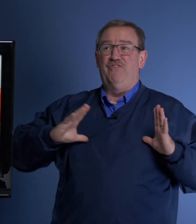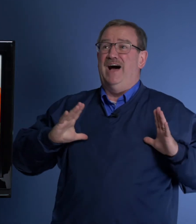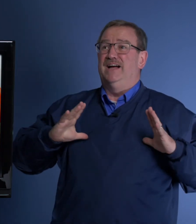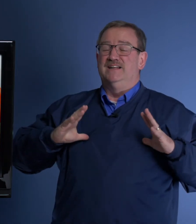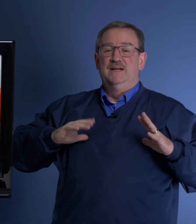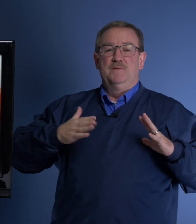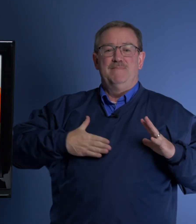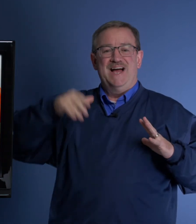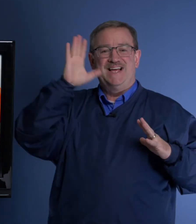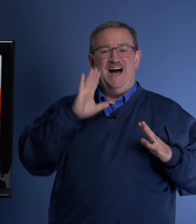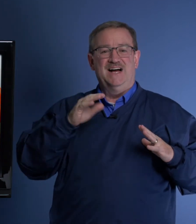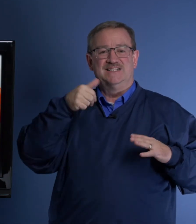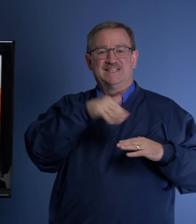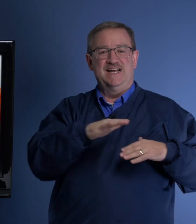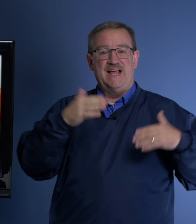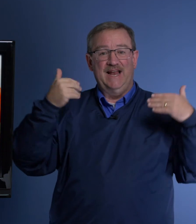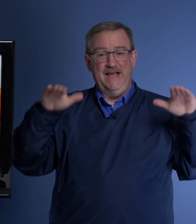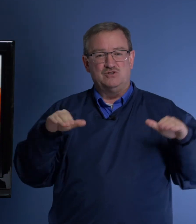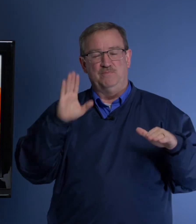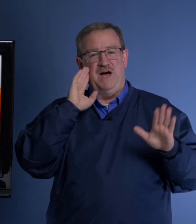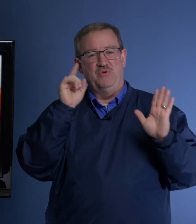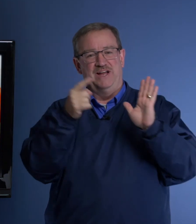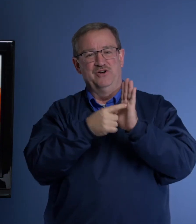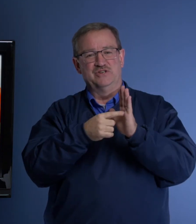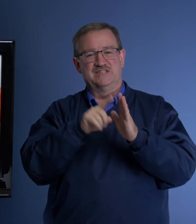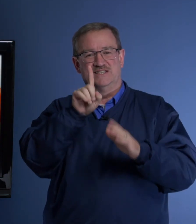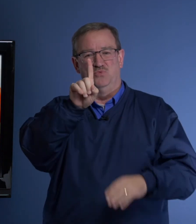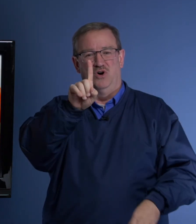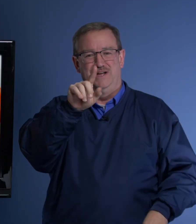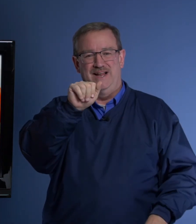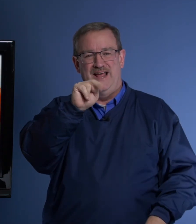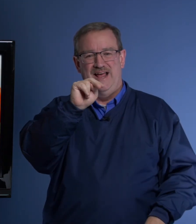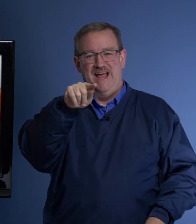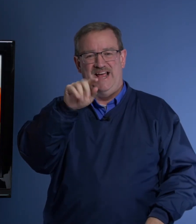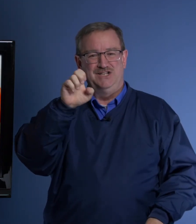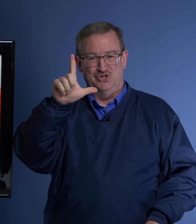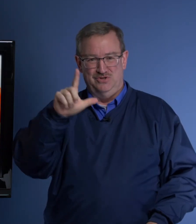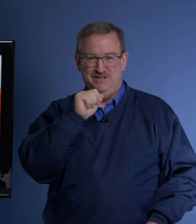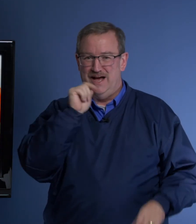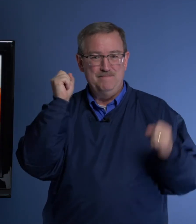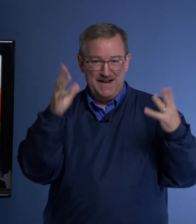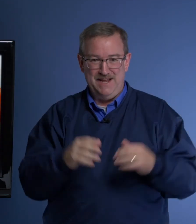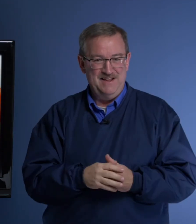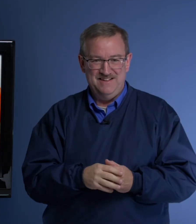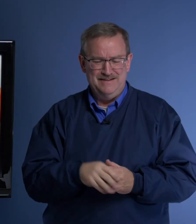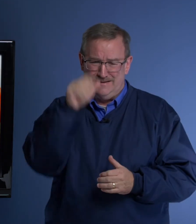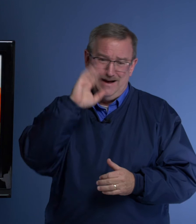fine. My God sent an angel. By the way, I noticed it said one angel, not many. God